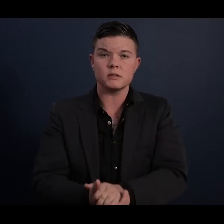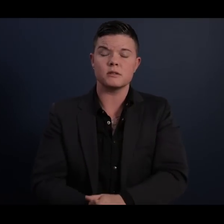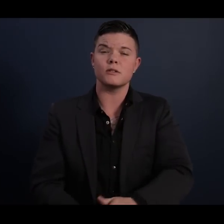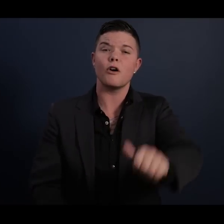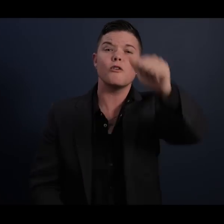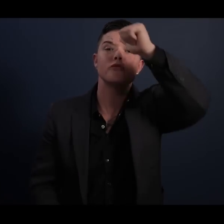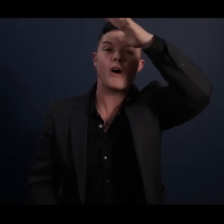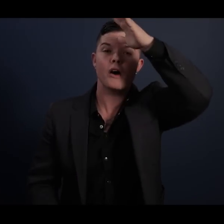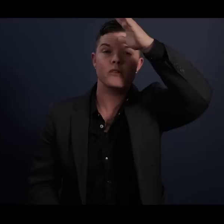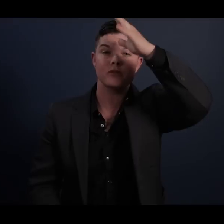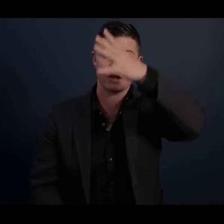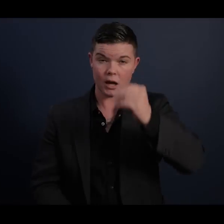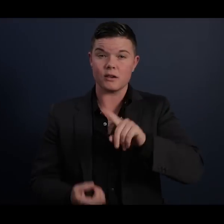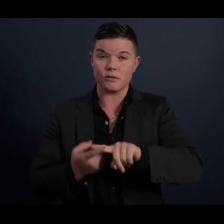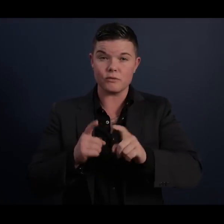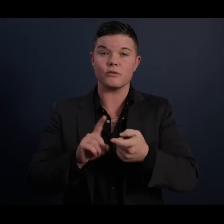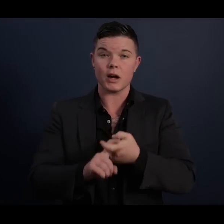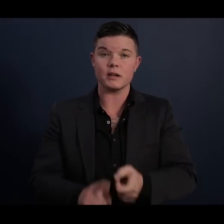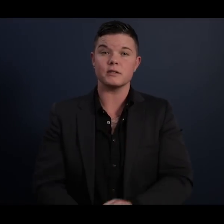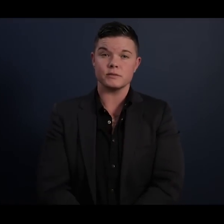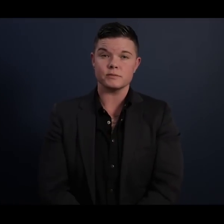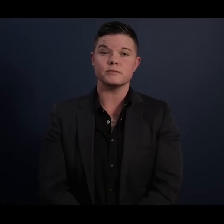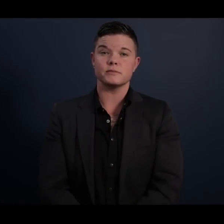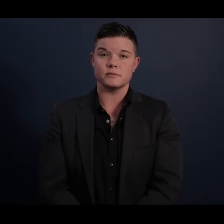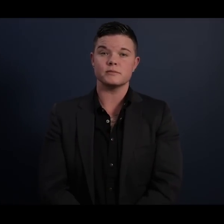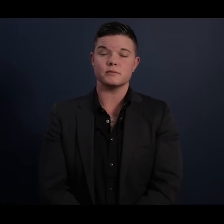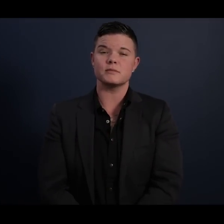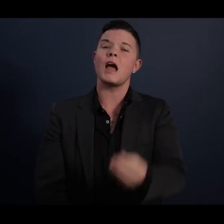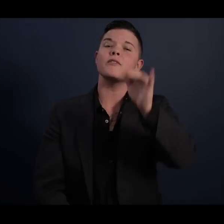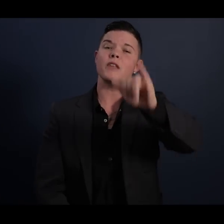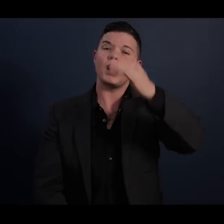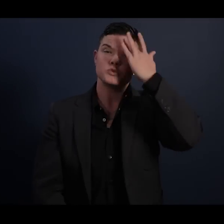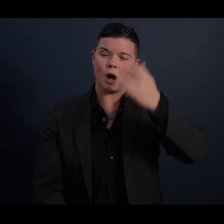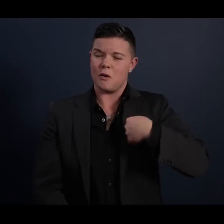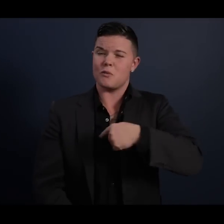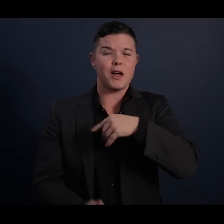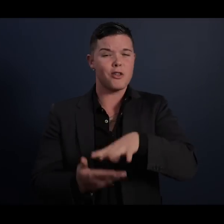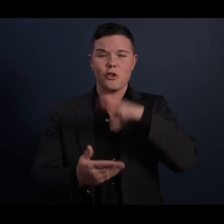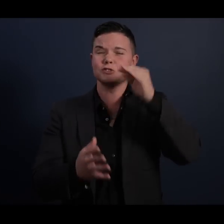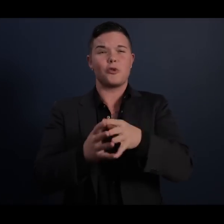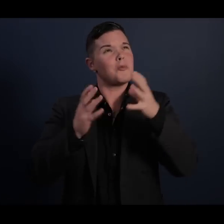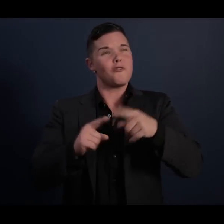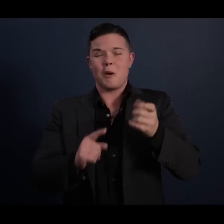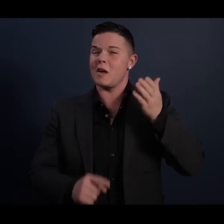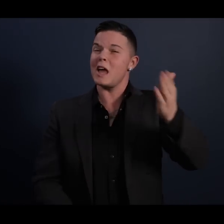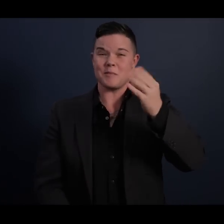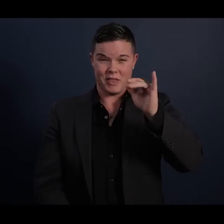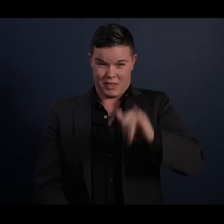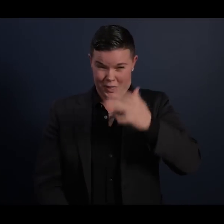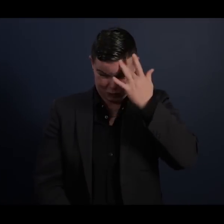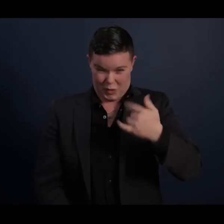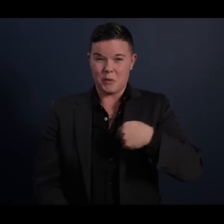father and a friend. And that's why we learn so much from him, and that's why we can learn from him still.